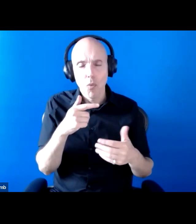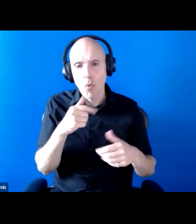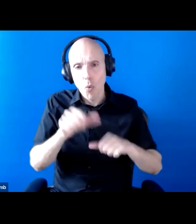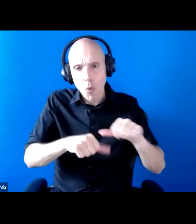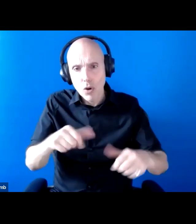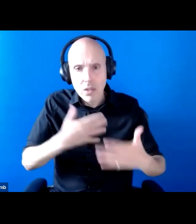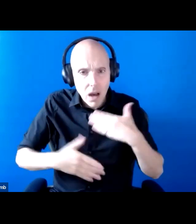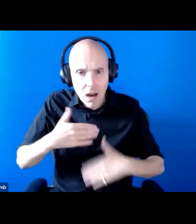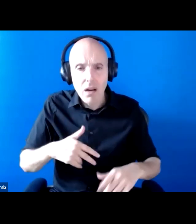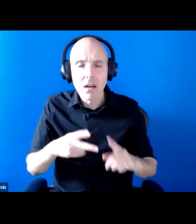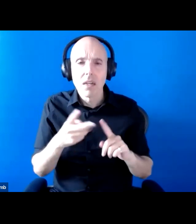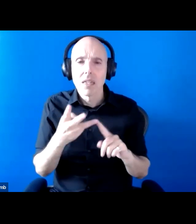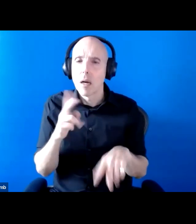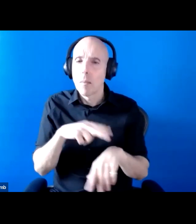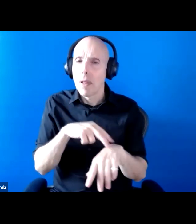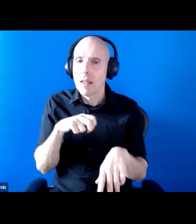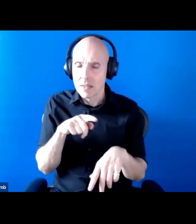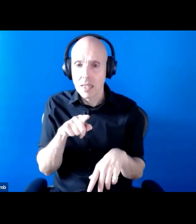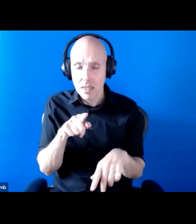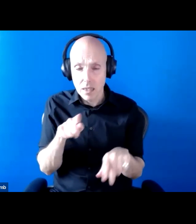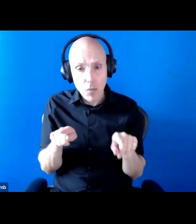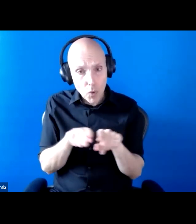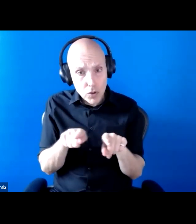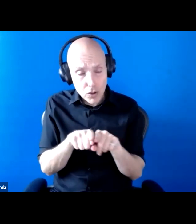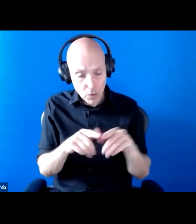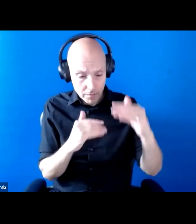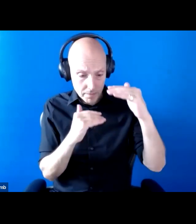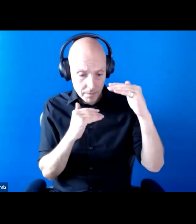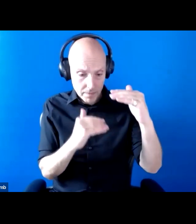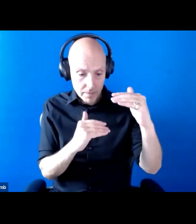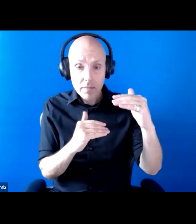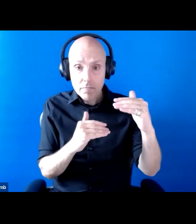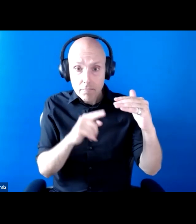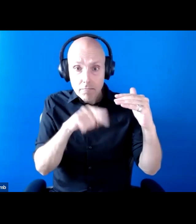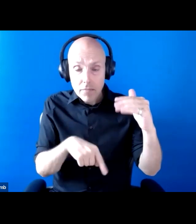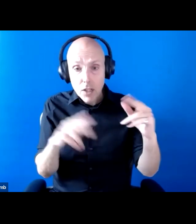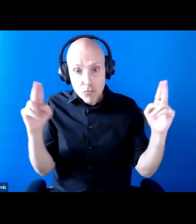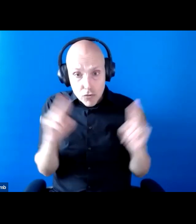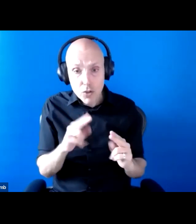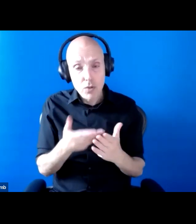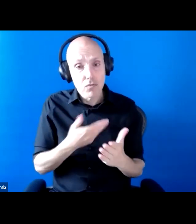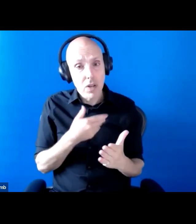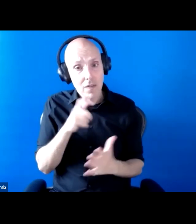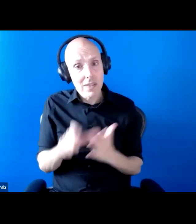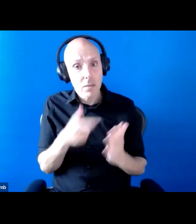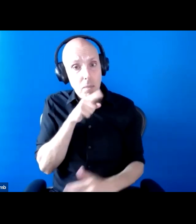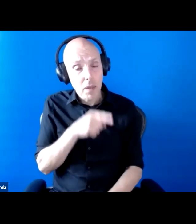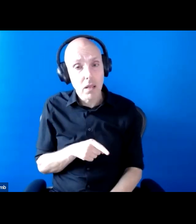Had a whole section on the reduction of rights for disabled people. It had, it